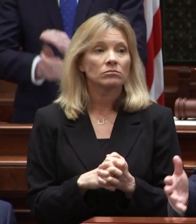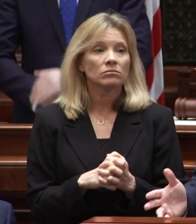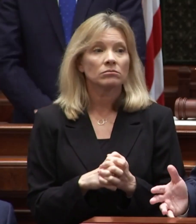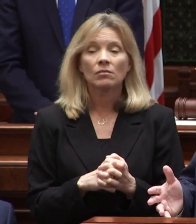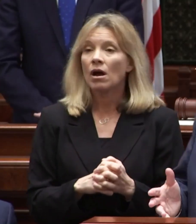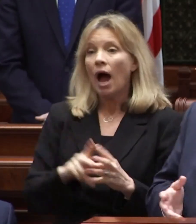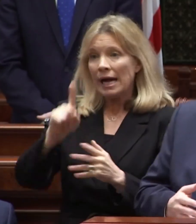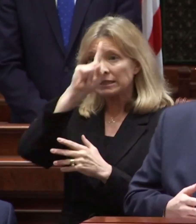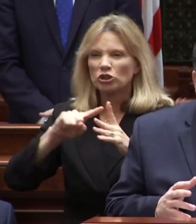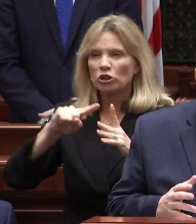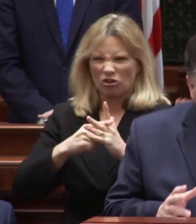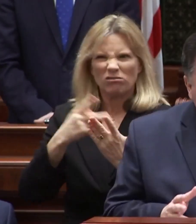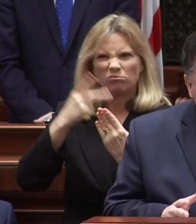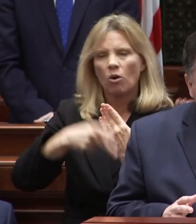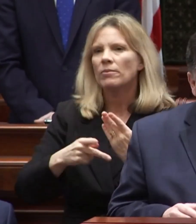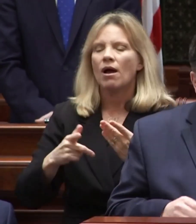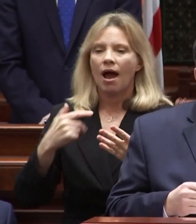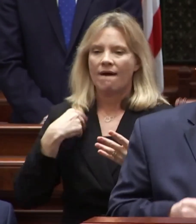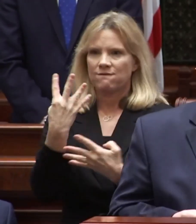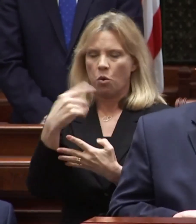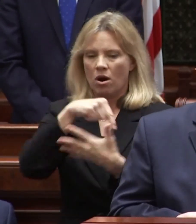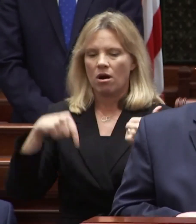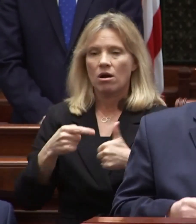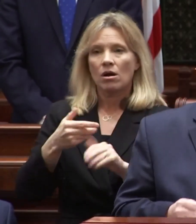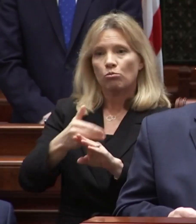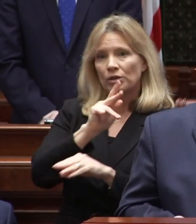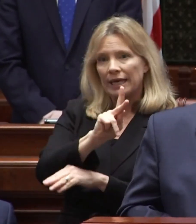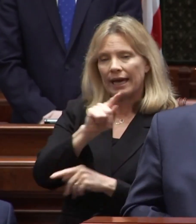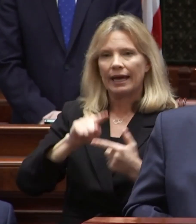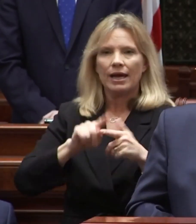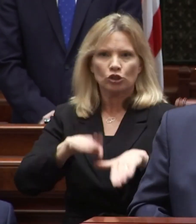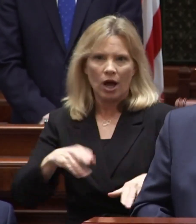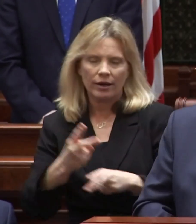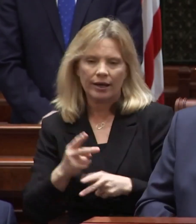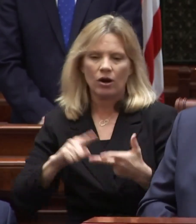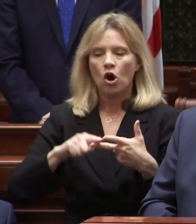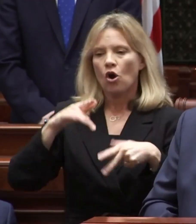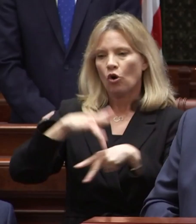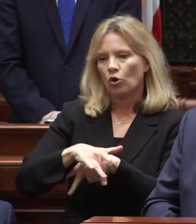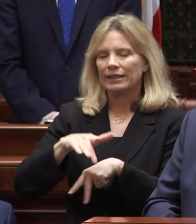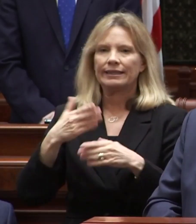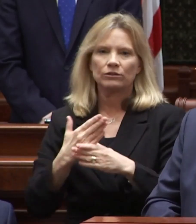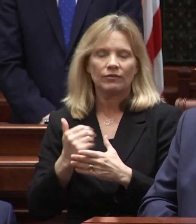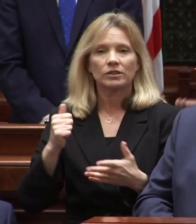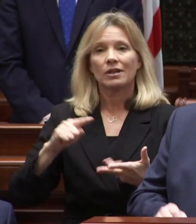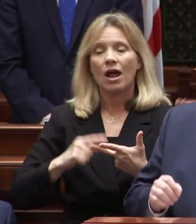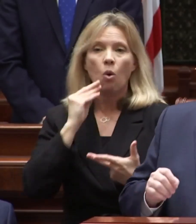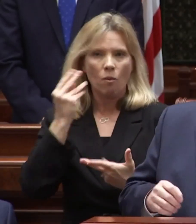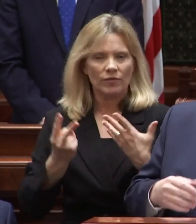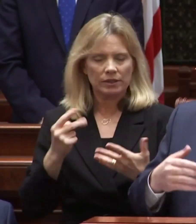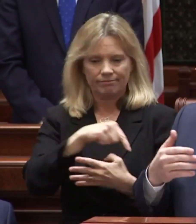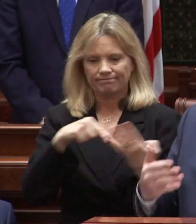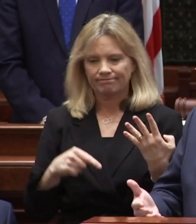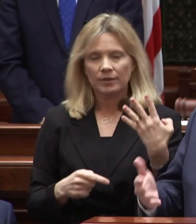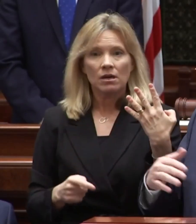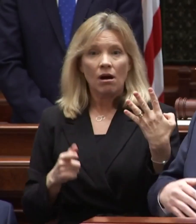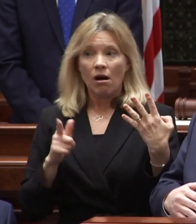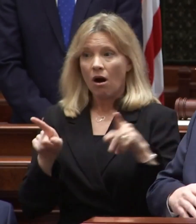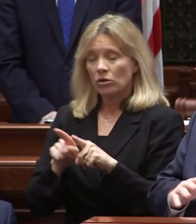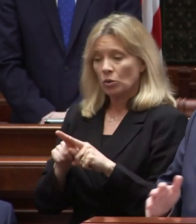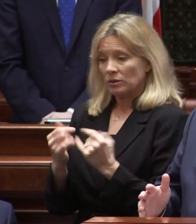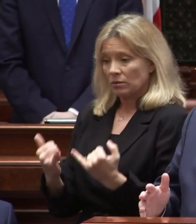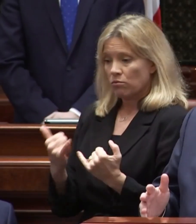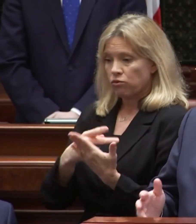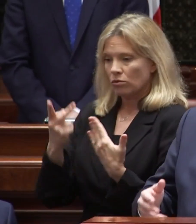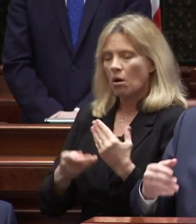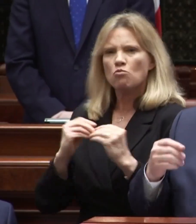smart start is comprised of four elements pre-k child care early intervention and home visiting it also makes our existing